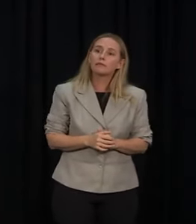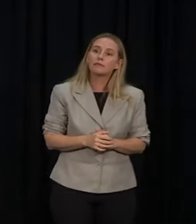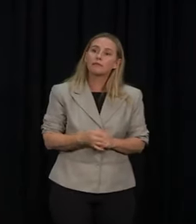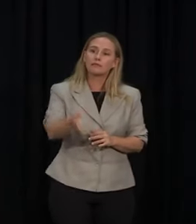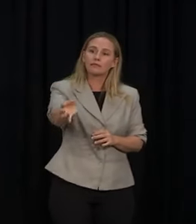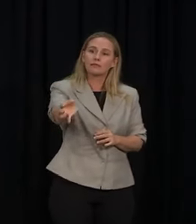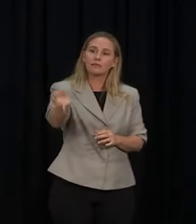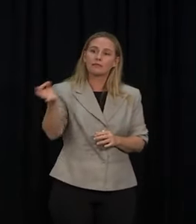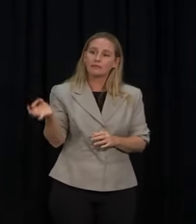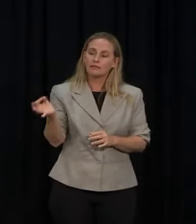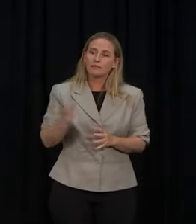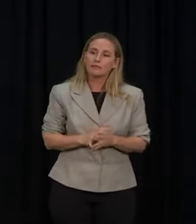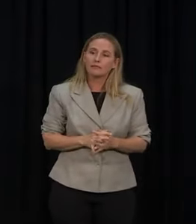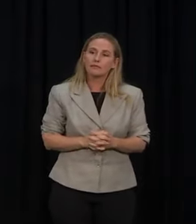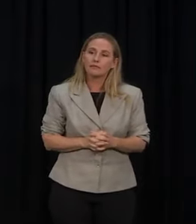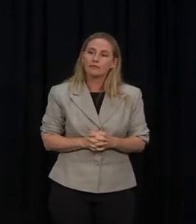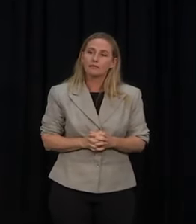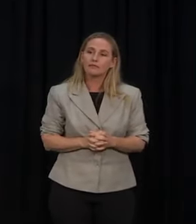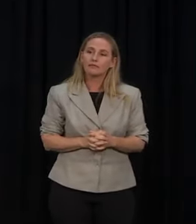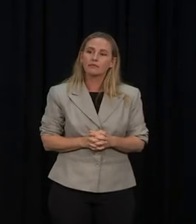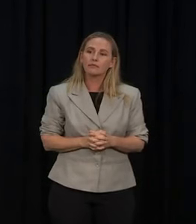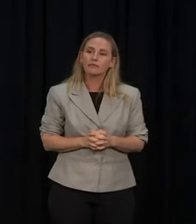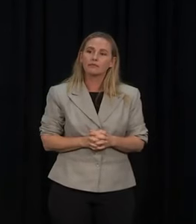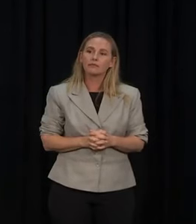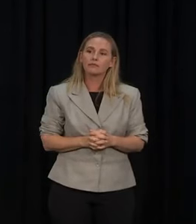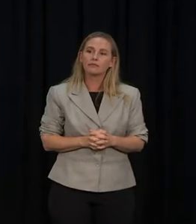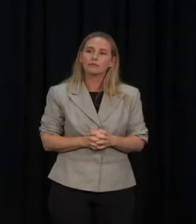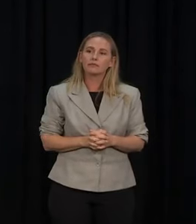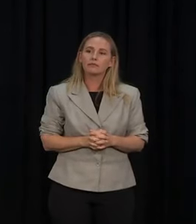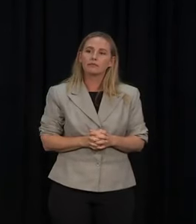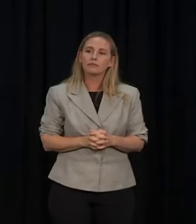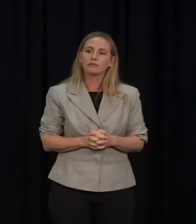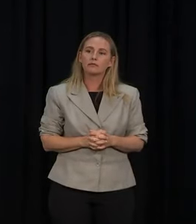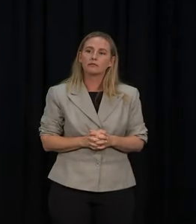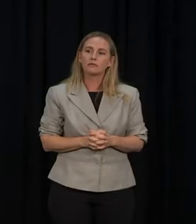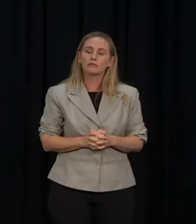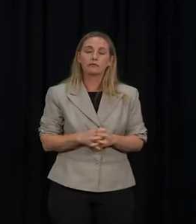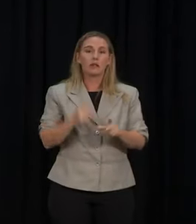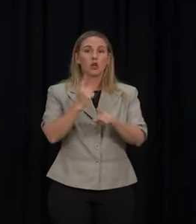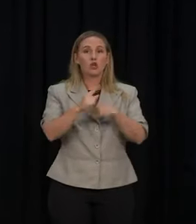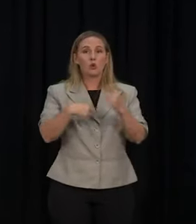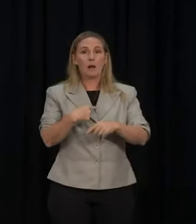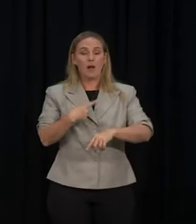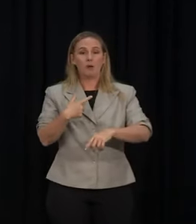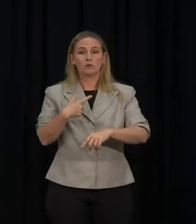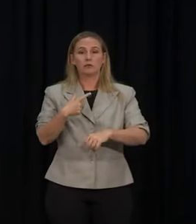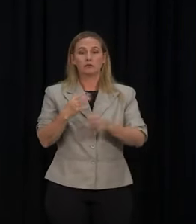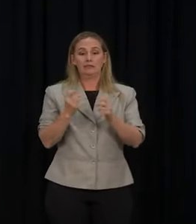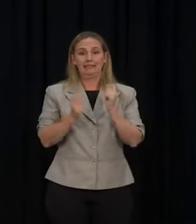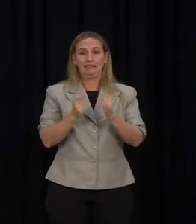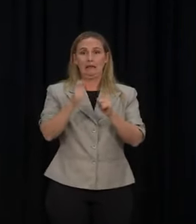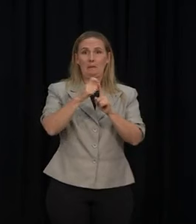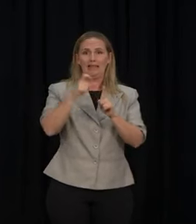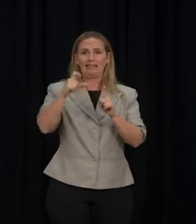Can you confirm that thousands of tests will be dumped because of the backlog of being able to